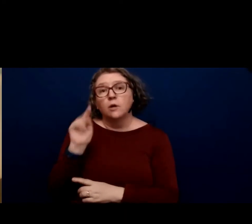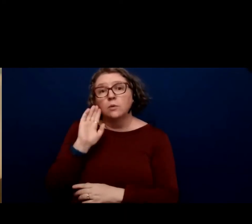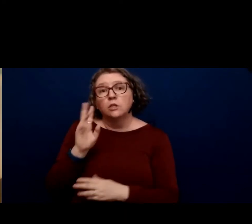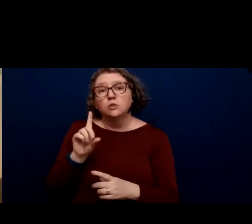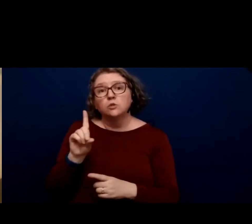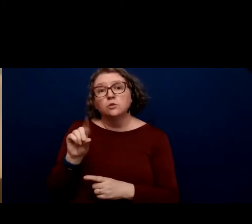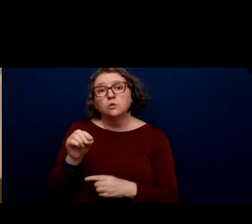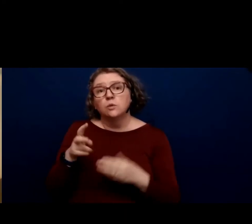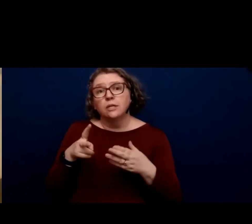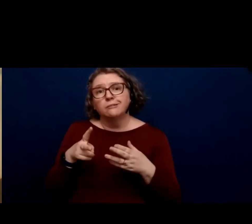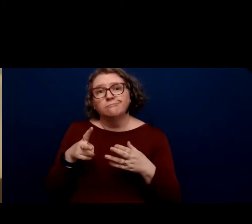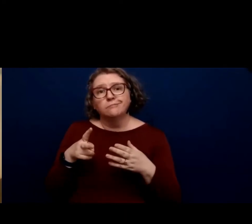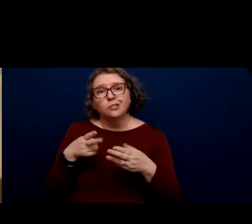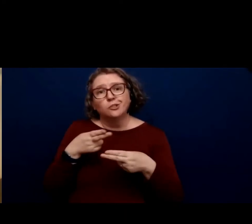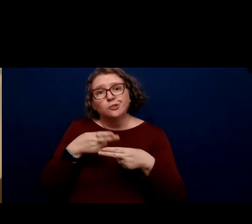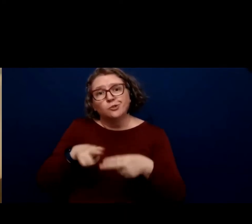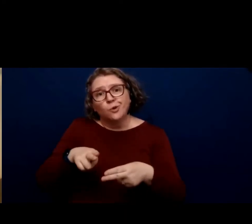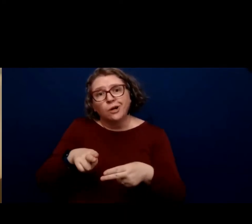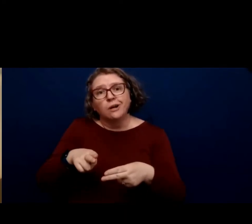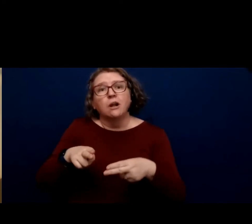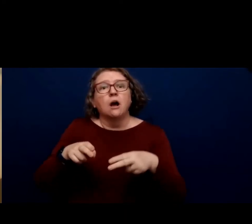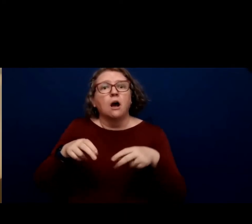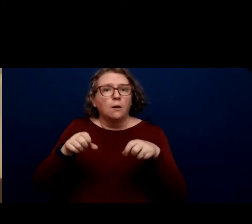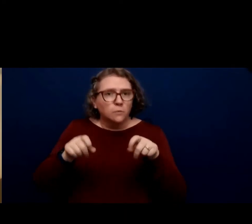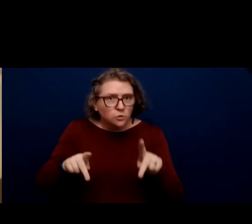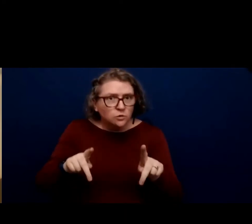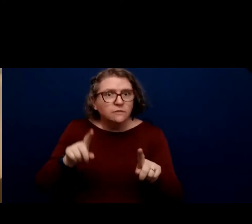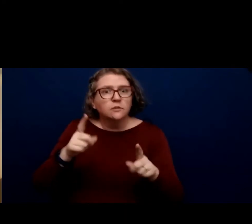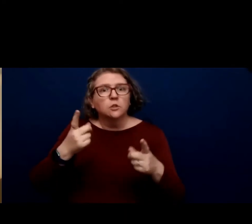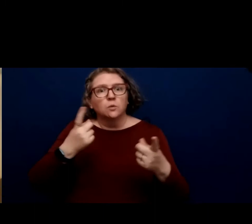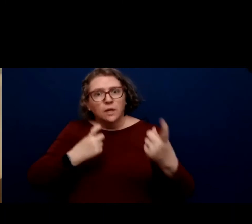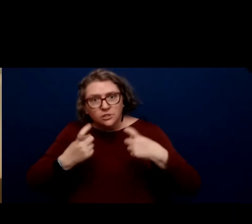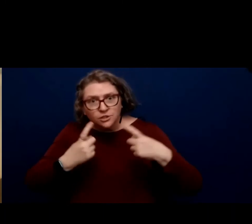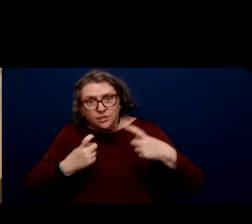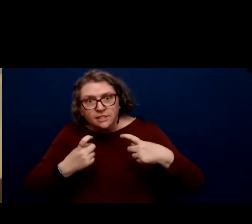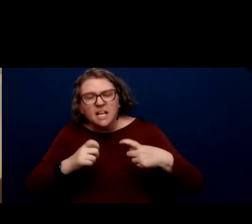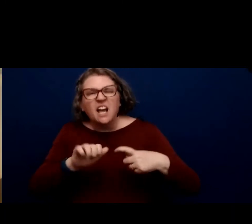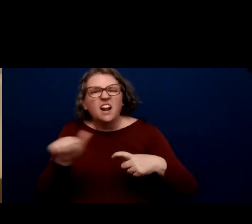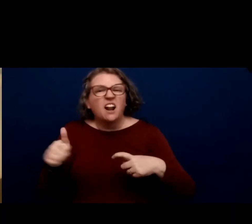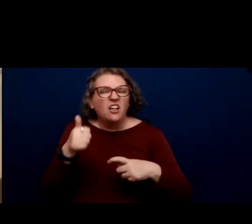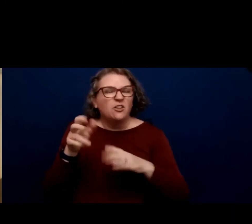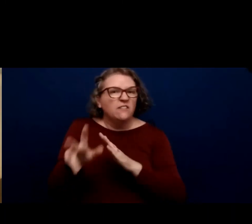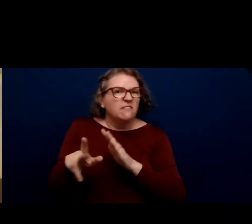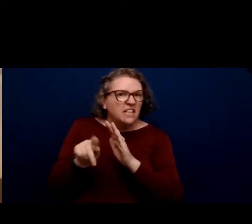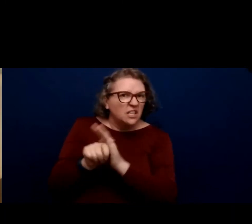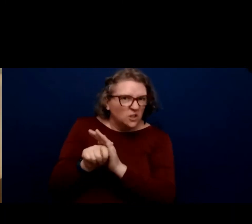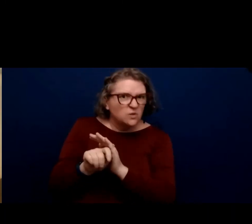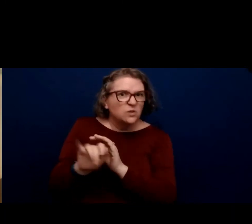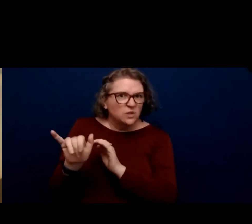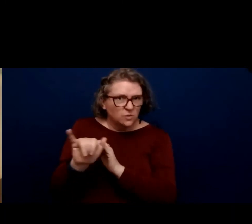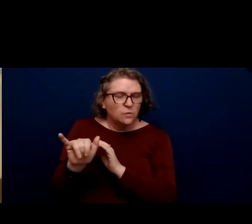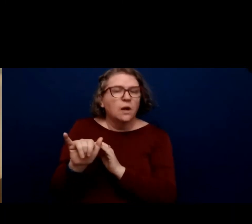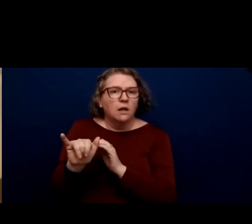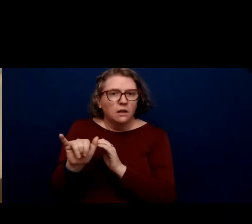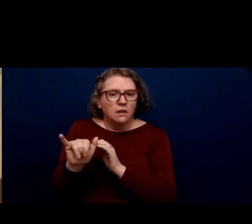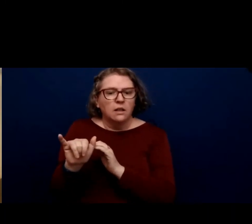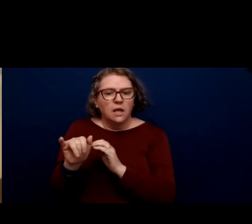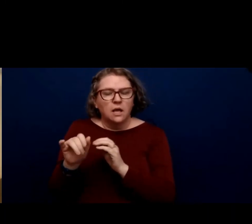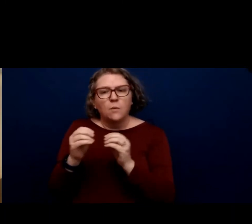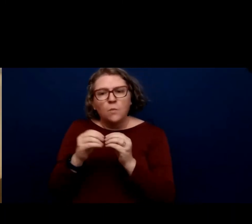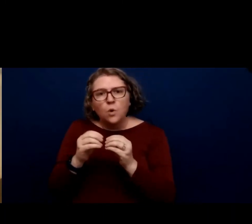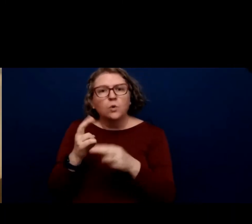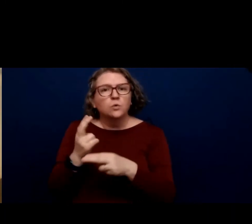opportunity for questions and there's many other videos around this and we're unfolding more user friendly